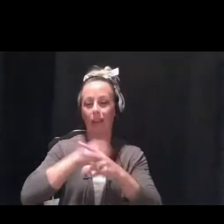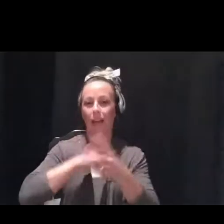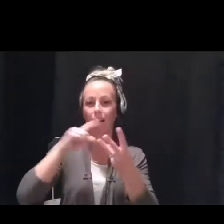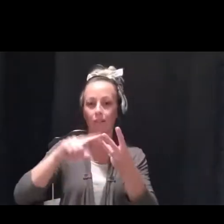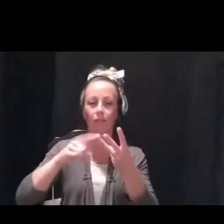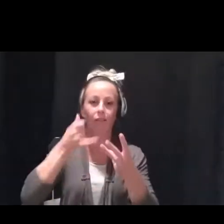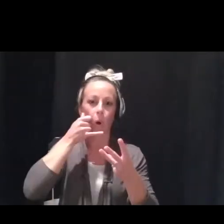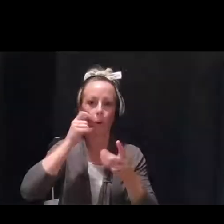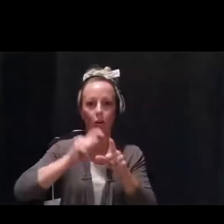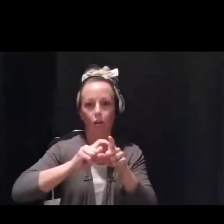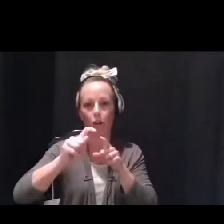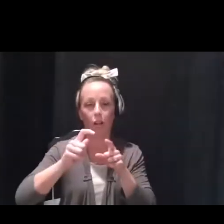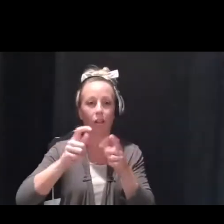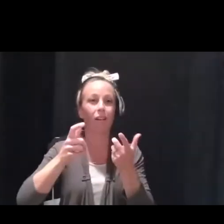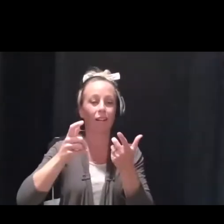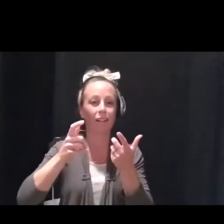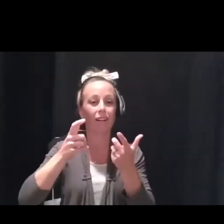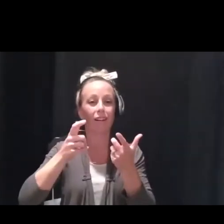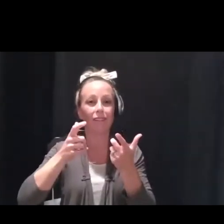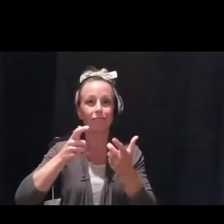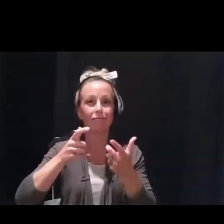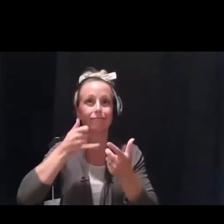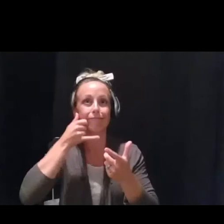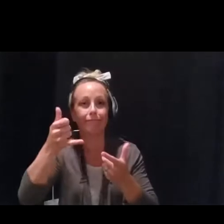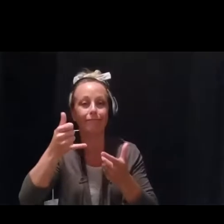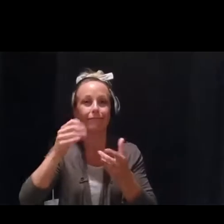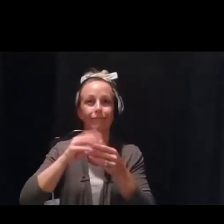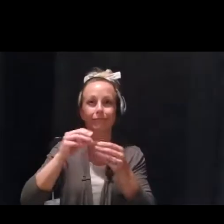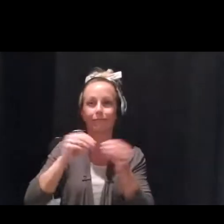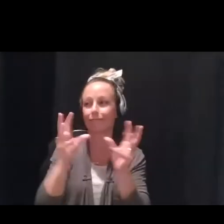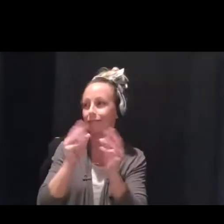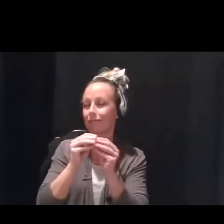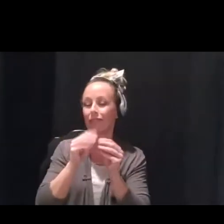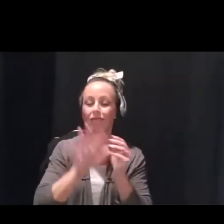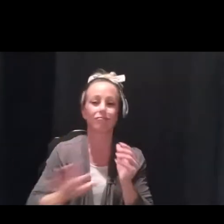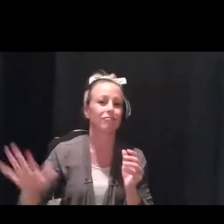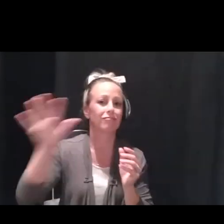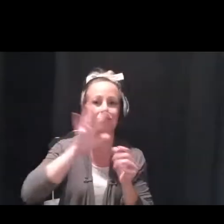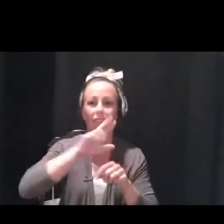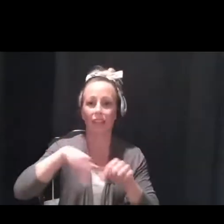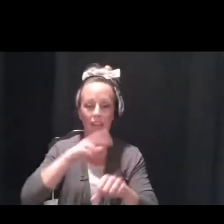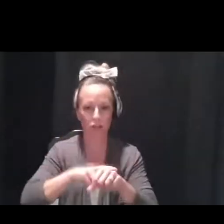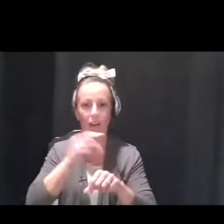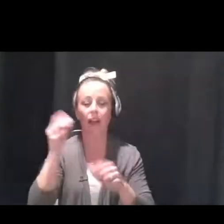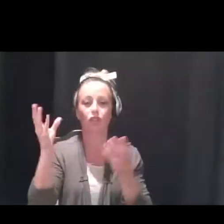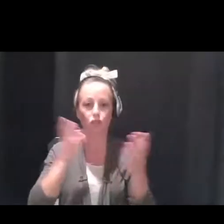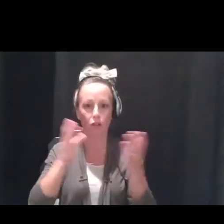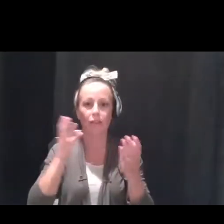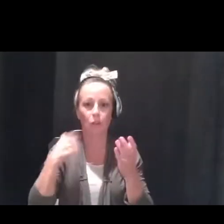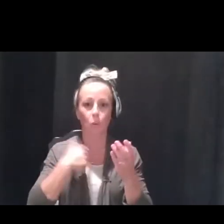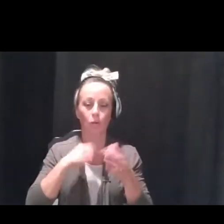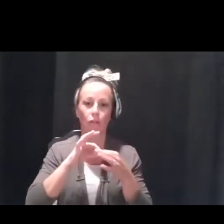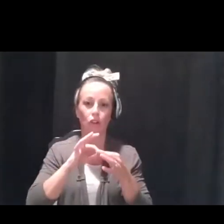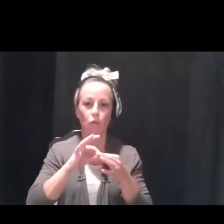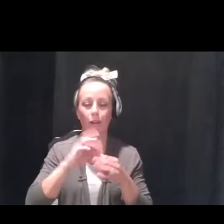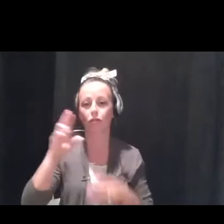Many of our partner agencies in the state of Illinois, as well as across the nation, also moved their services to what we refer to as